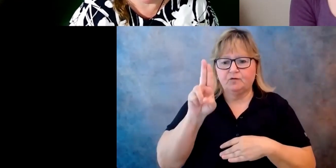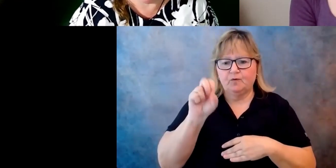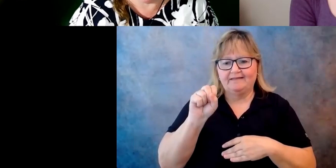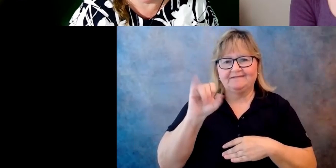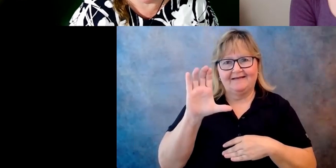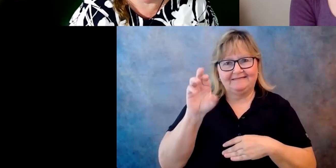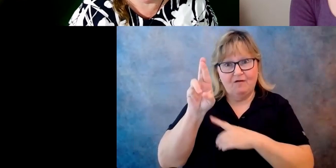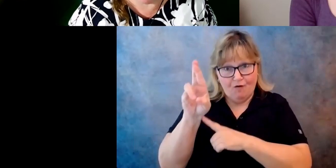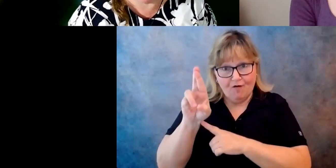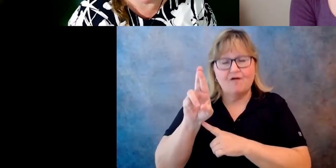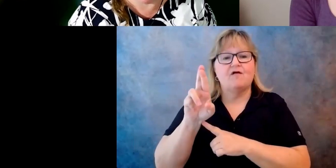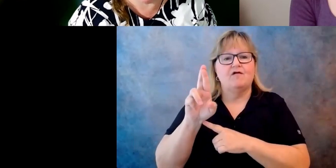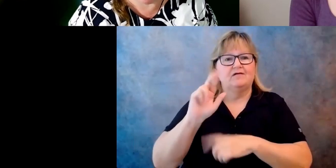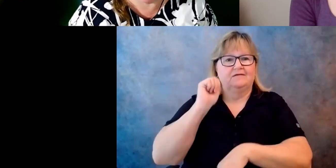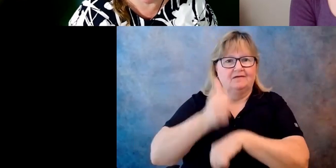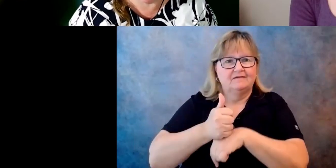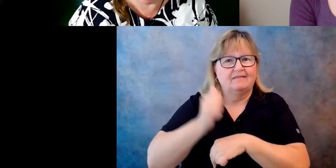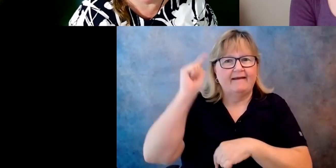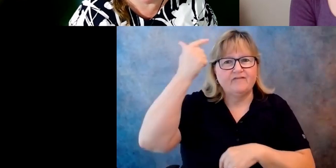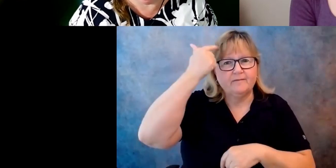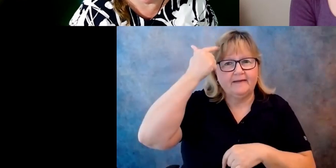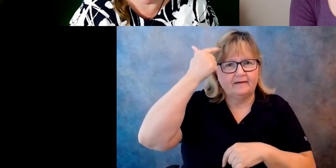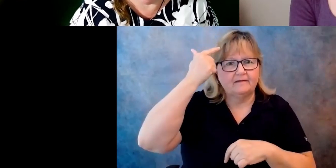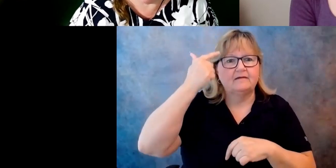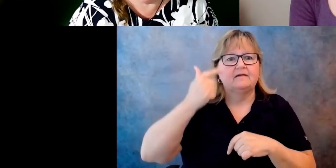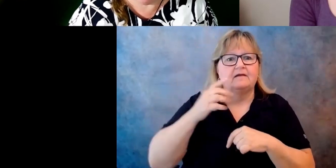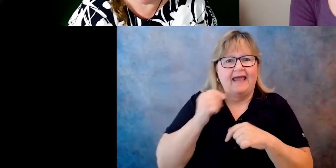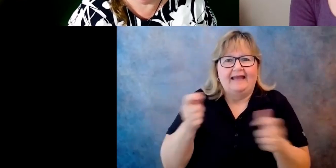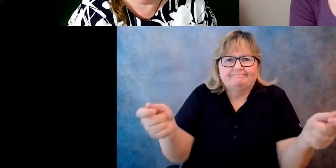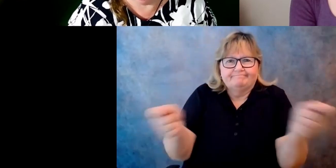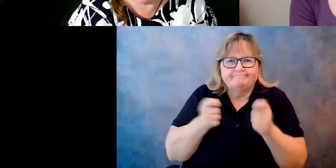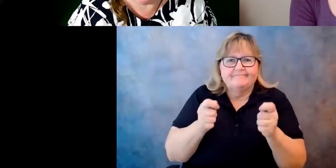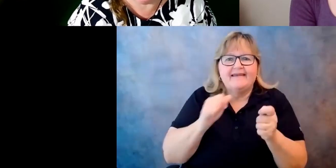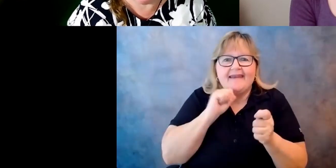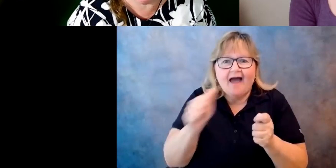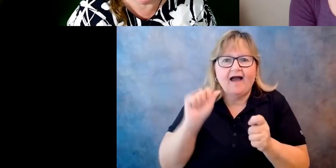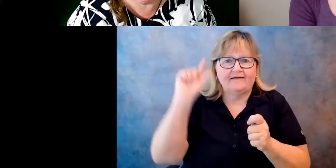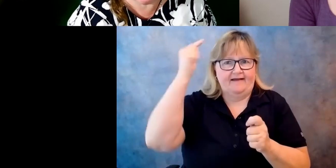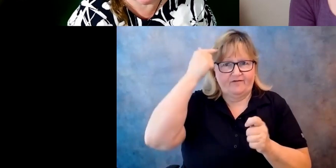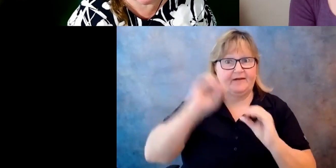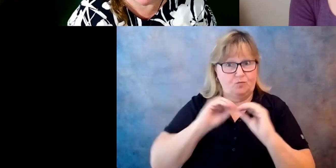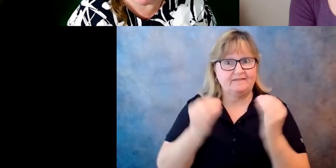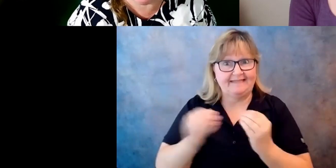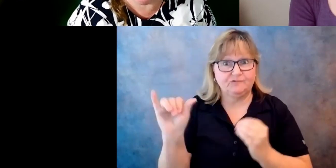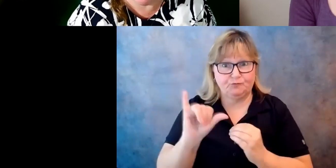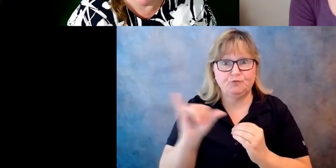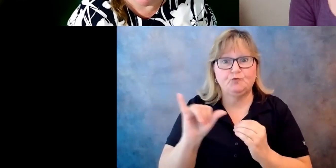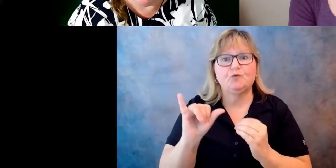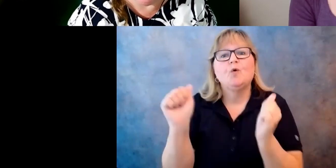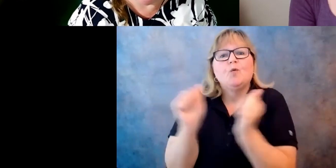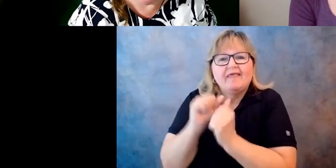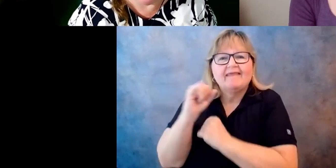and was really instrumental in attracting other non-governmental organizations with an international